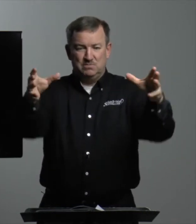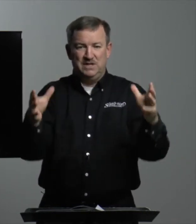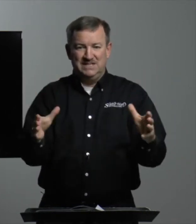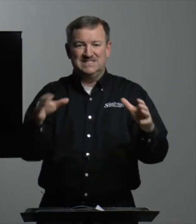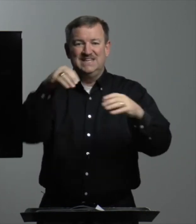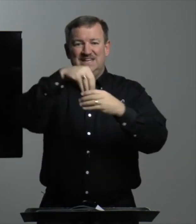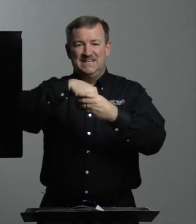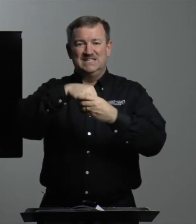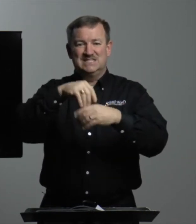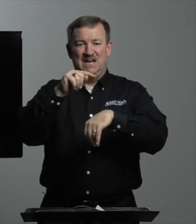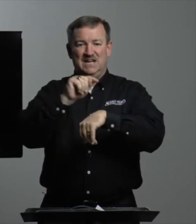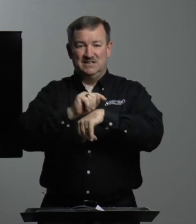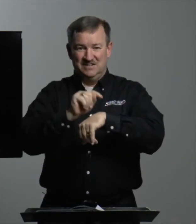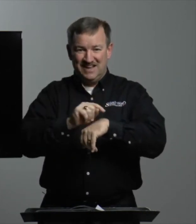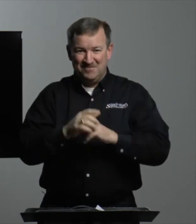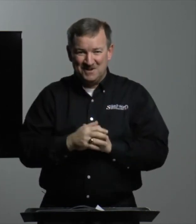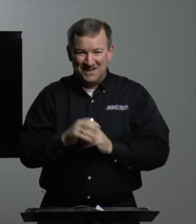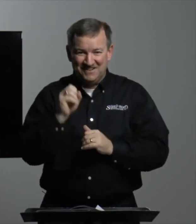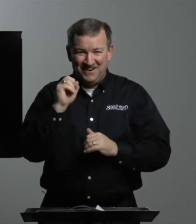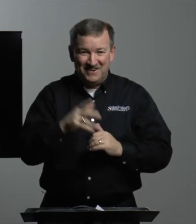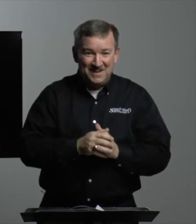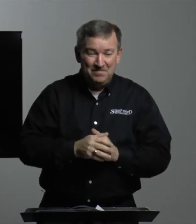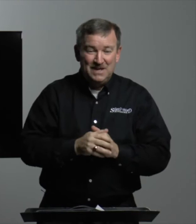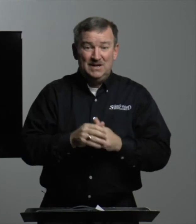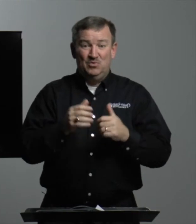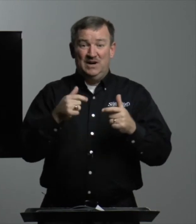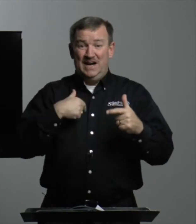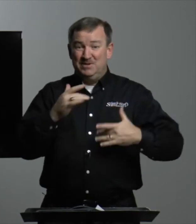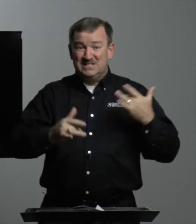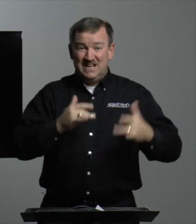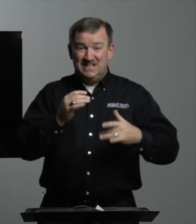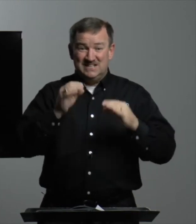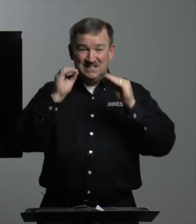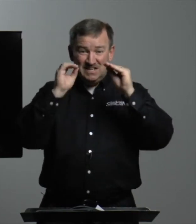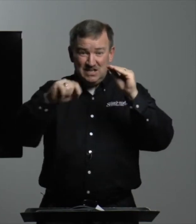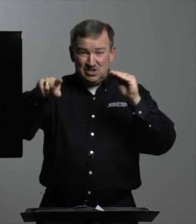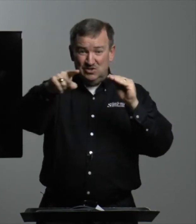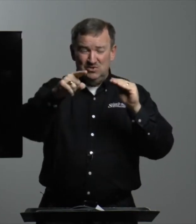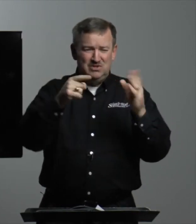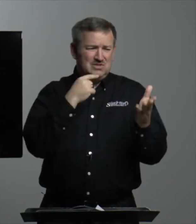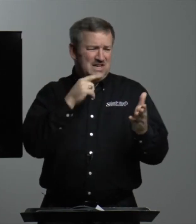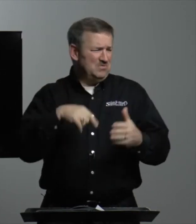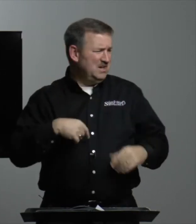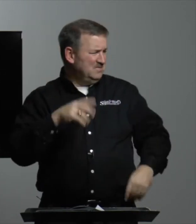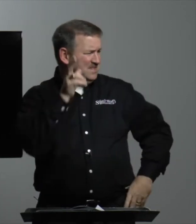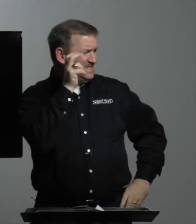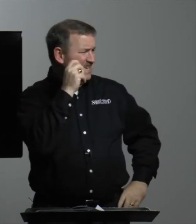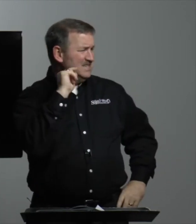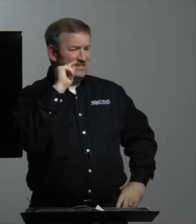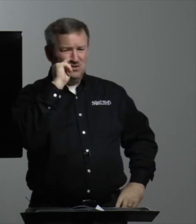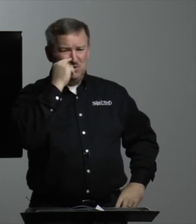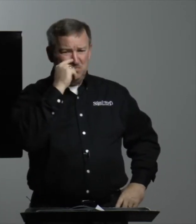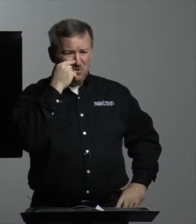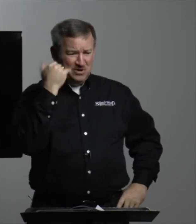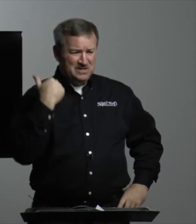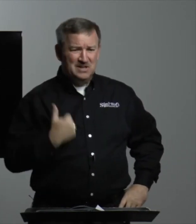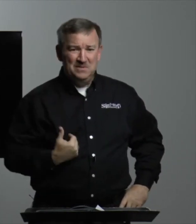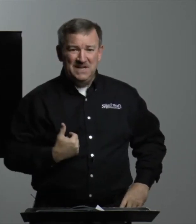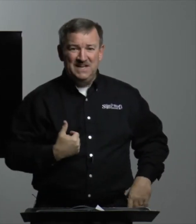was placed inside the tabernacle, all right? Well, I'm excited to teach you. You say, well, this sounds like it's going to be boring to me.